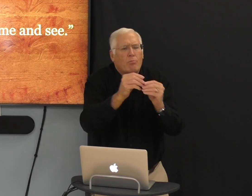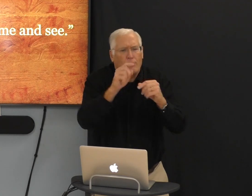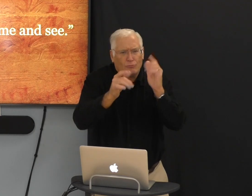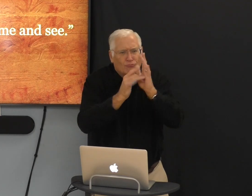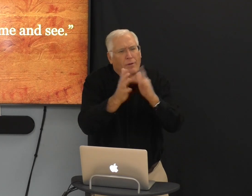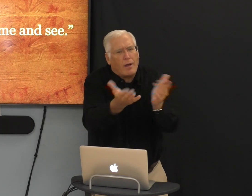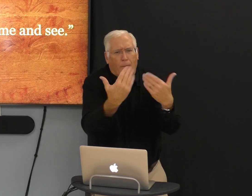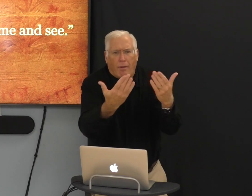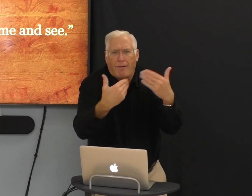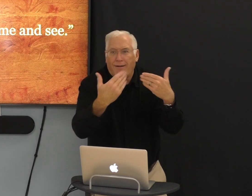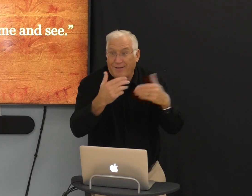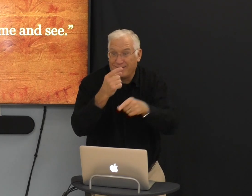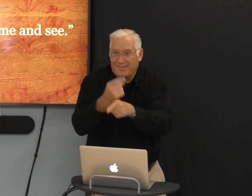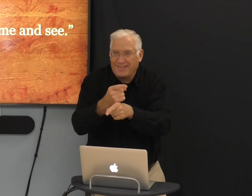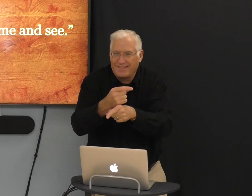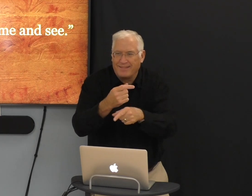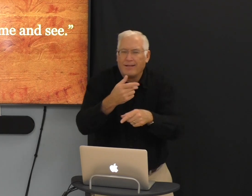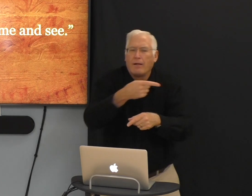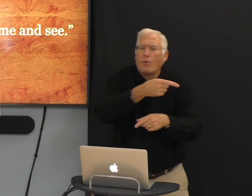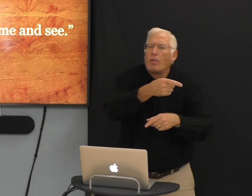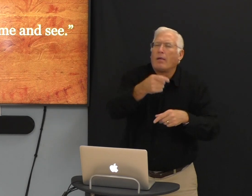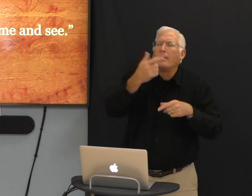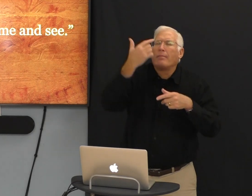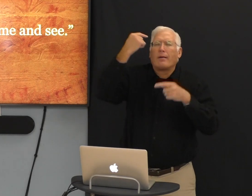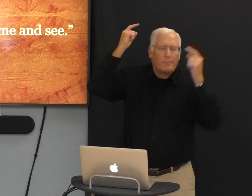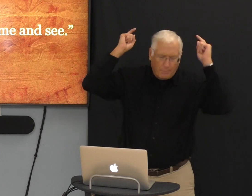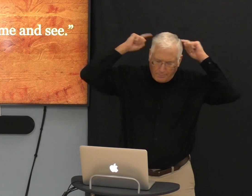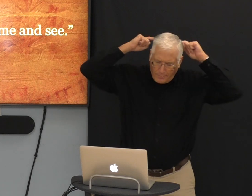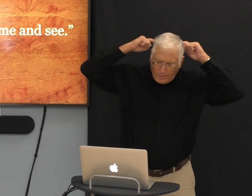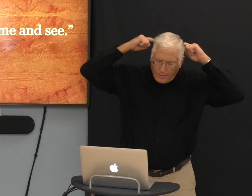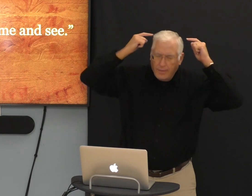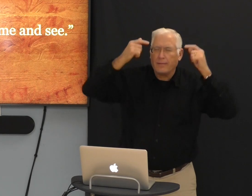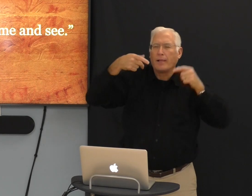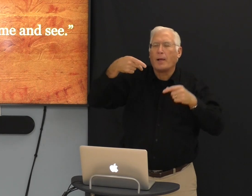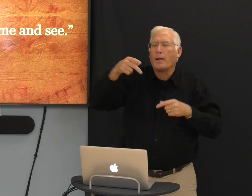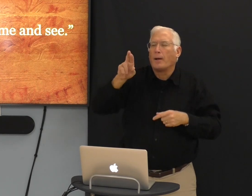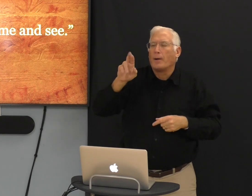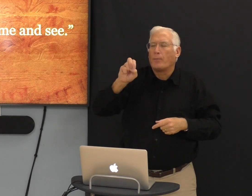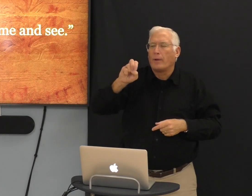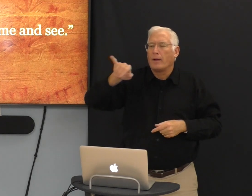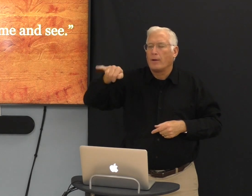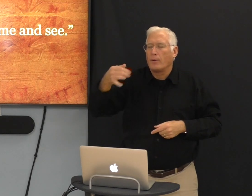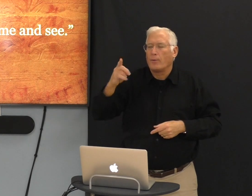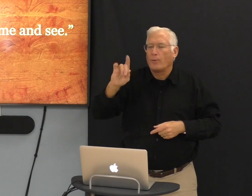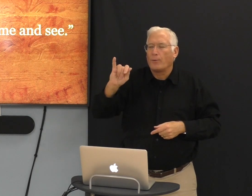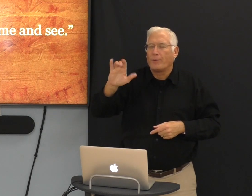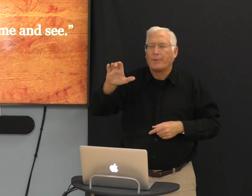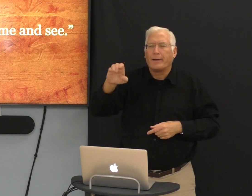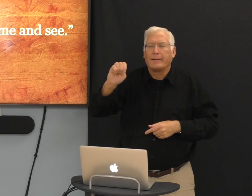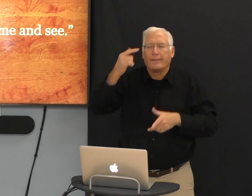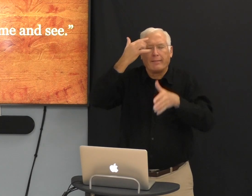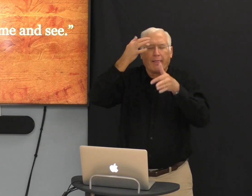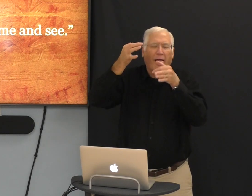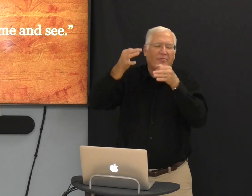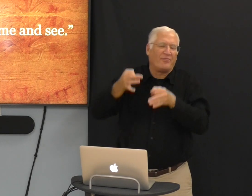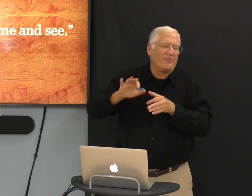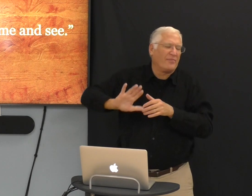I want to tell you more about Jesus. In the back of their mind, they have a prejudice.